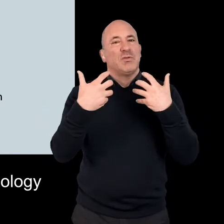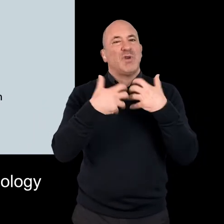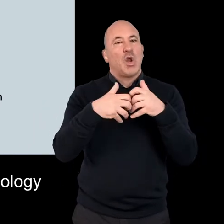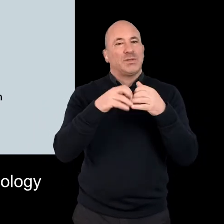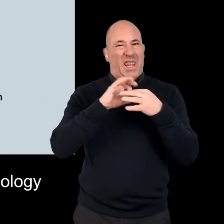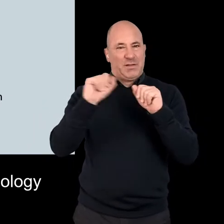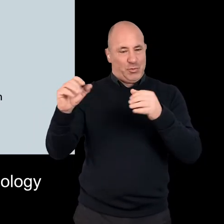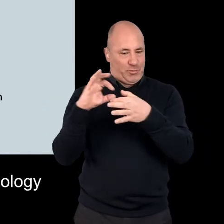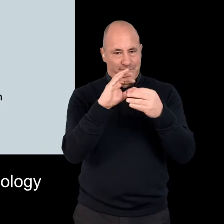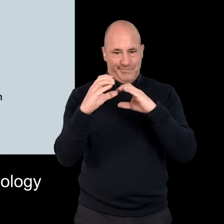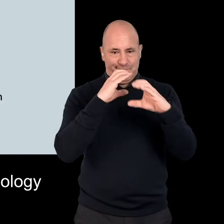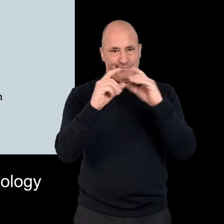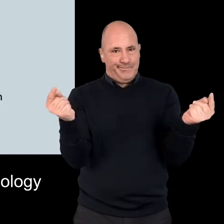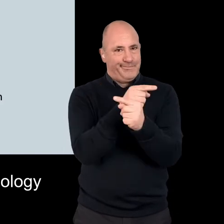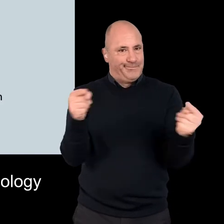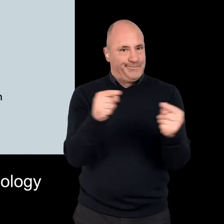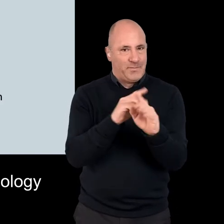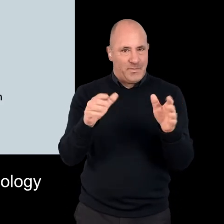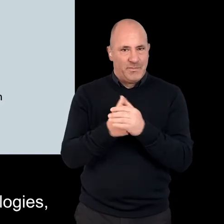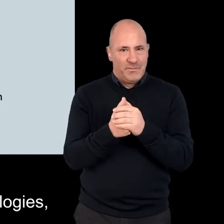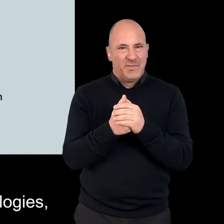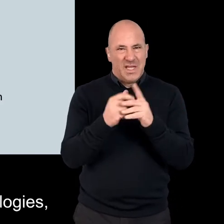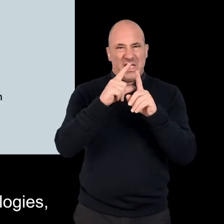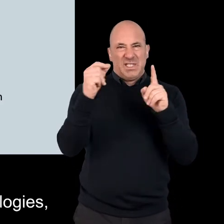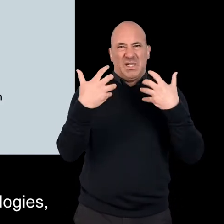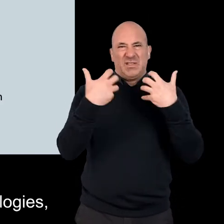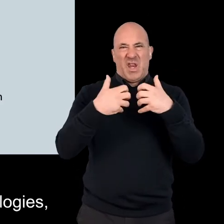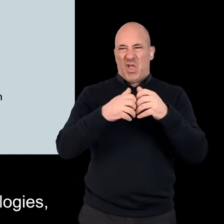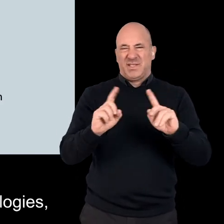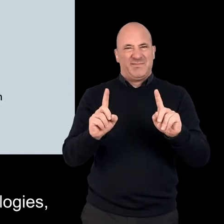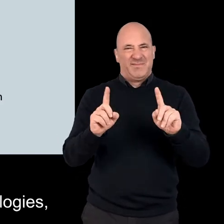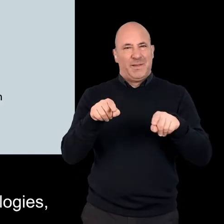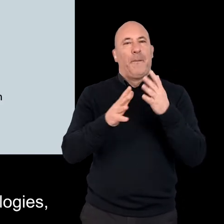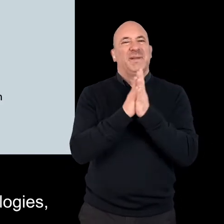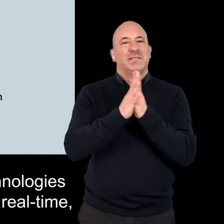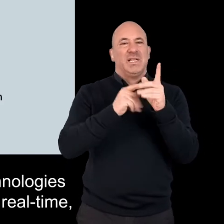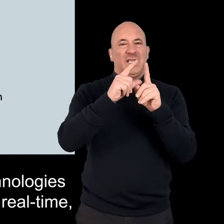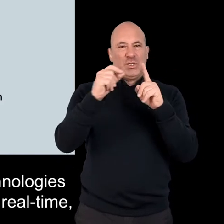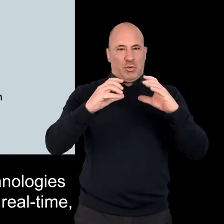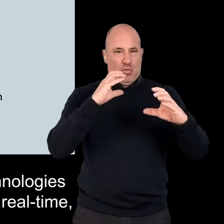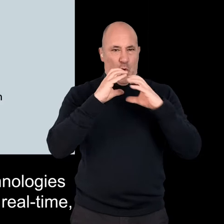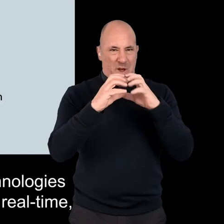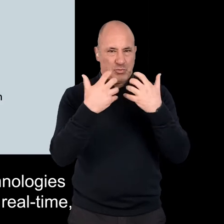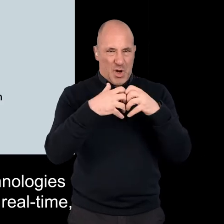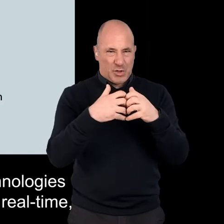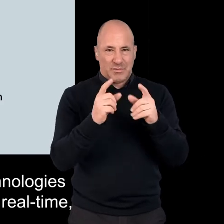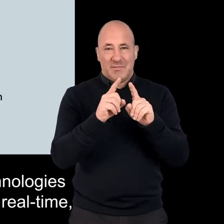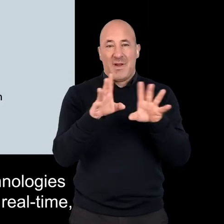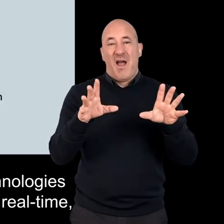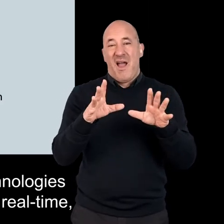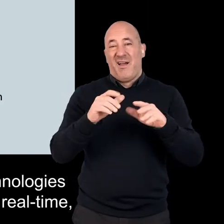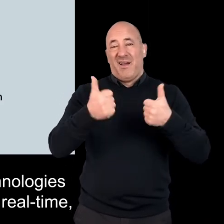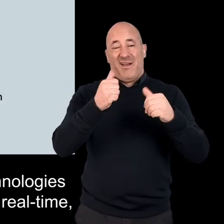digital technology in their interactions. When we talk about digital technologies we mean digital communication